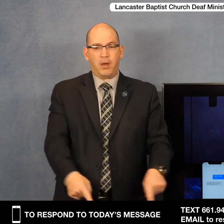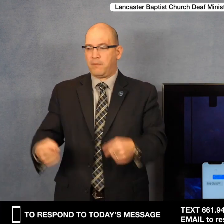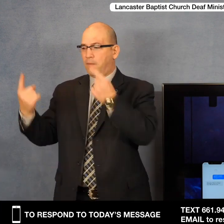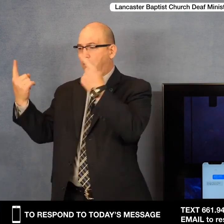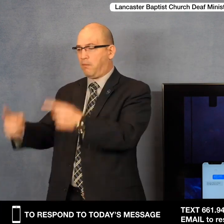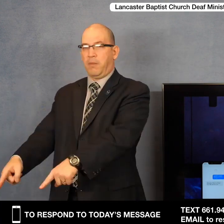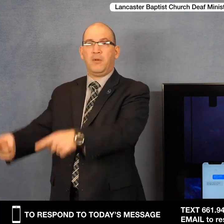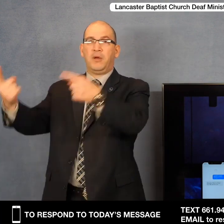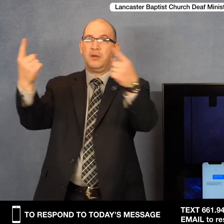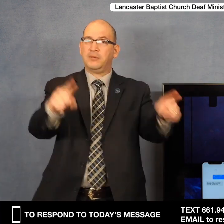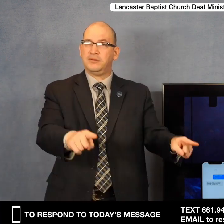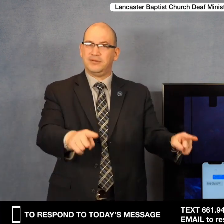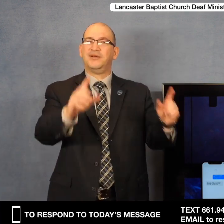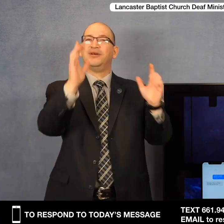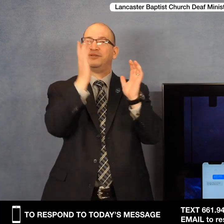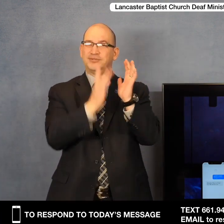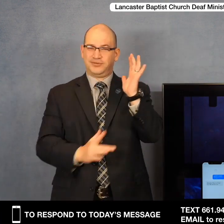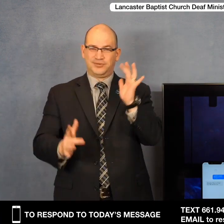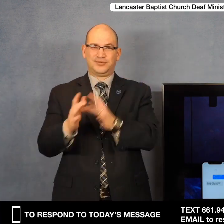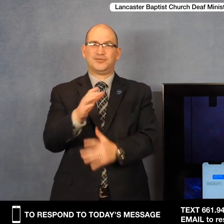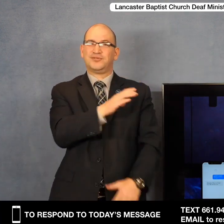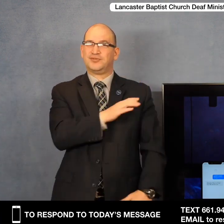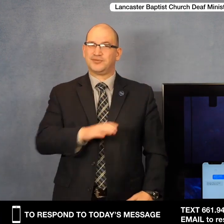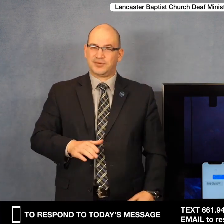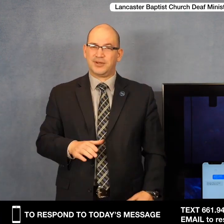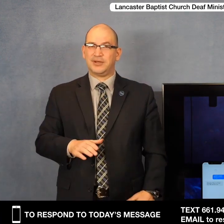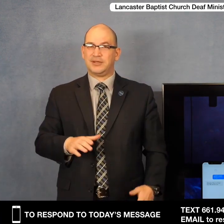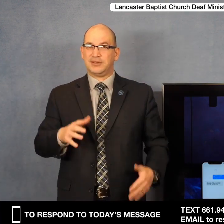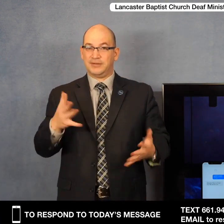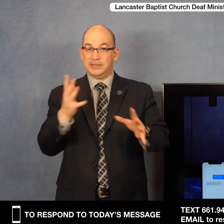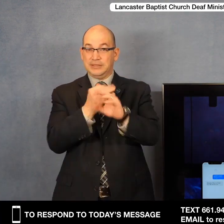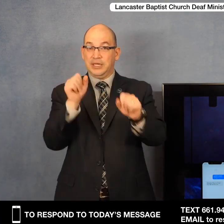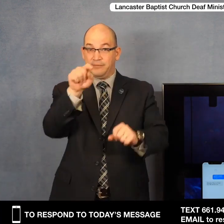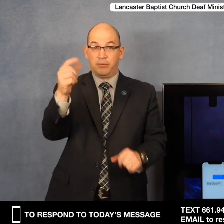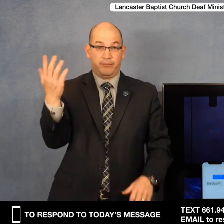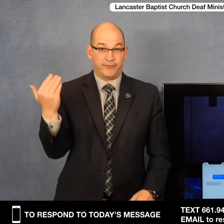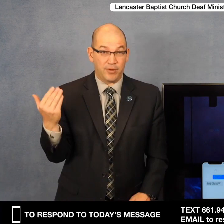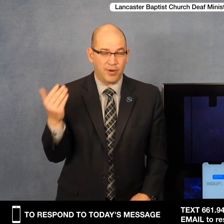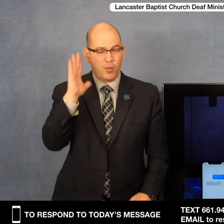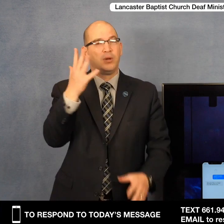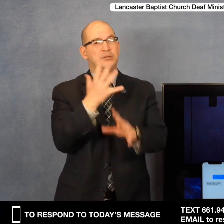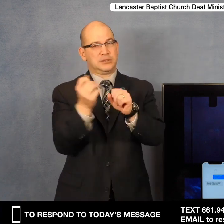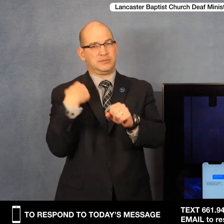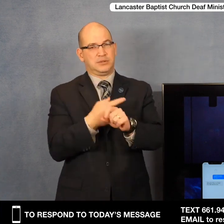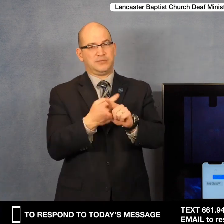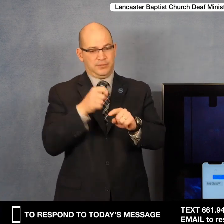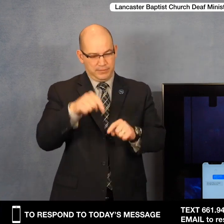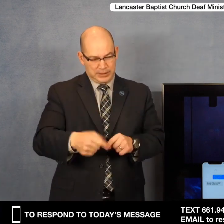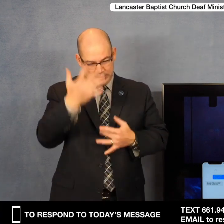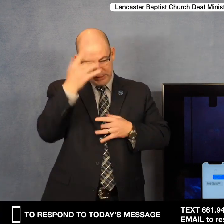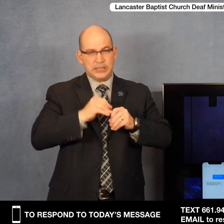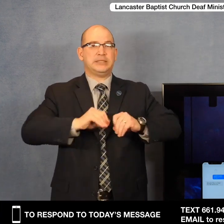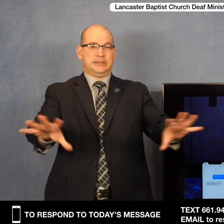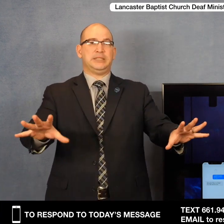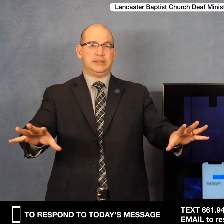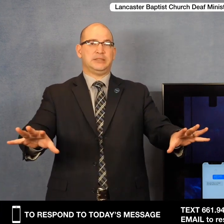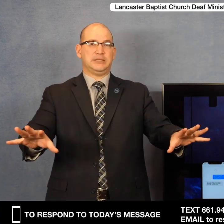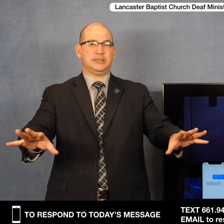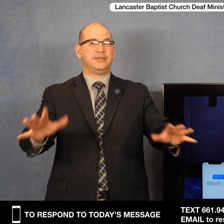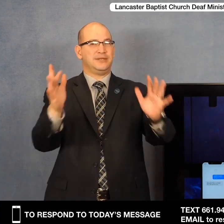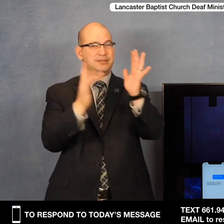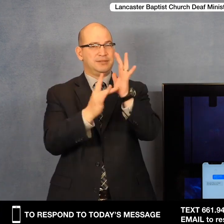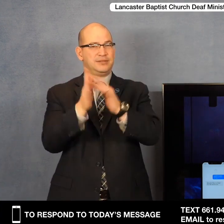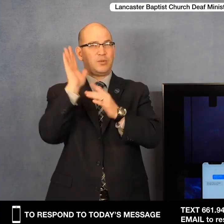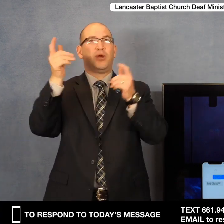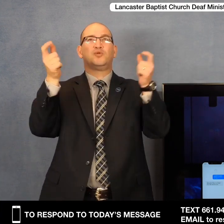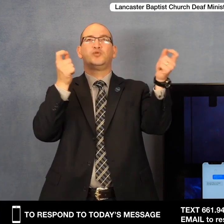country, Jesus Christ, who delivered you from sin, will deliver us from this pandemic. He will have